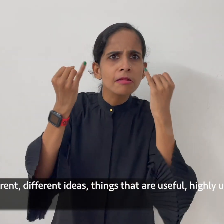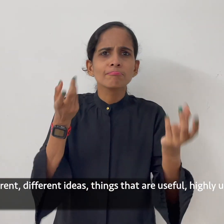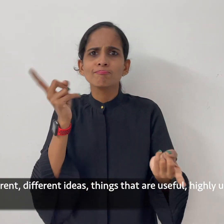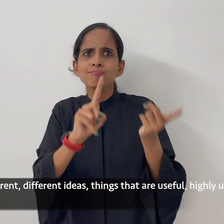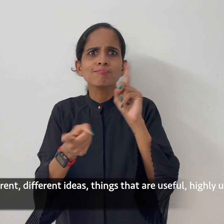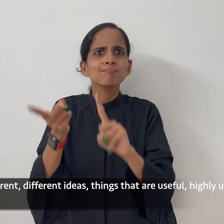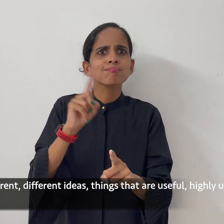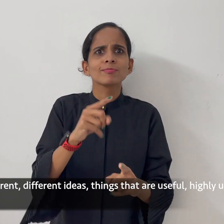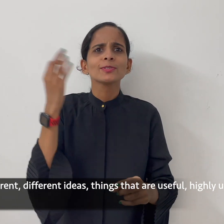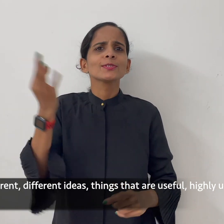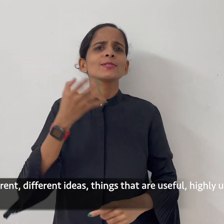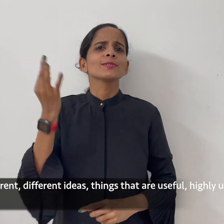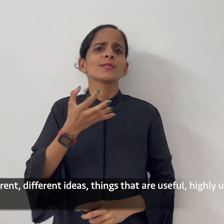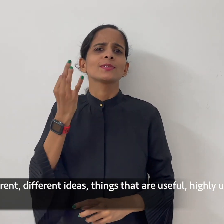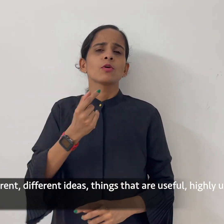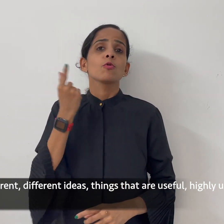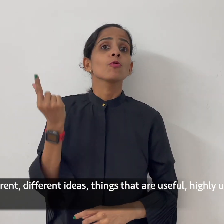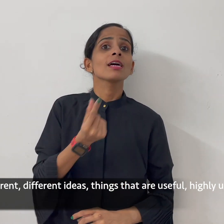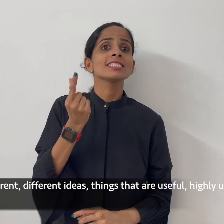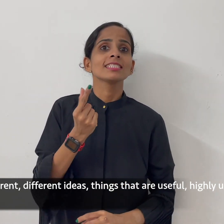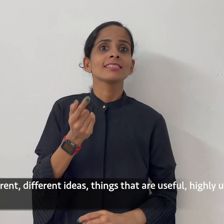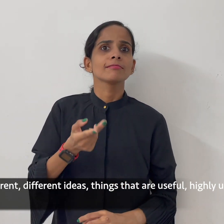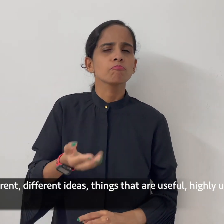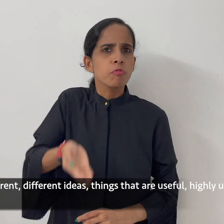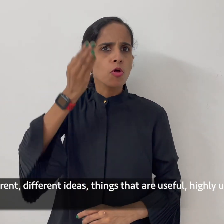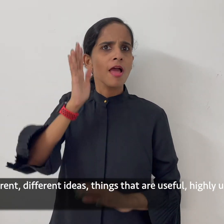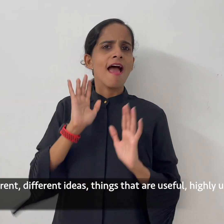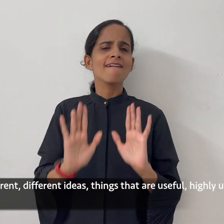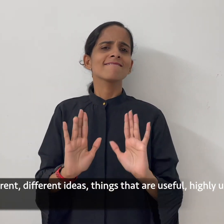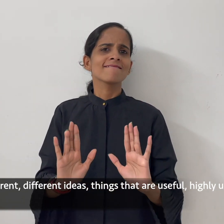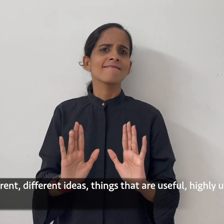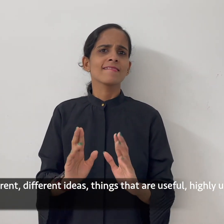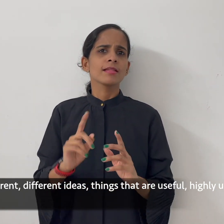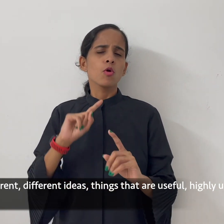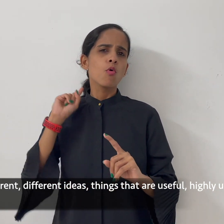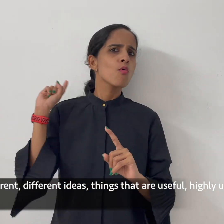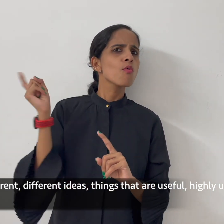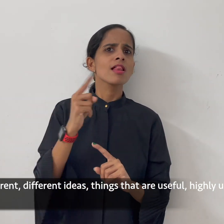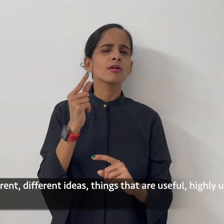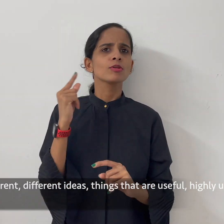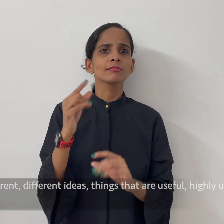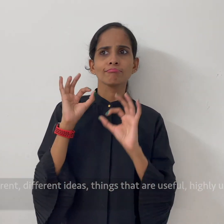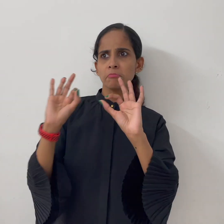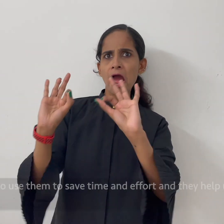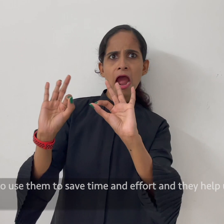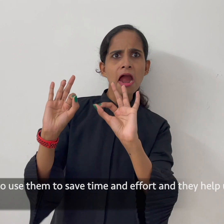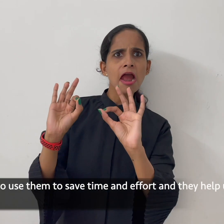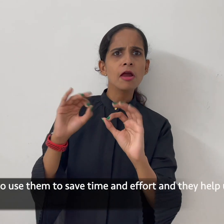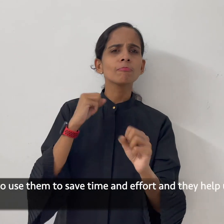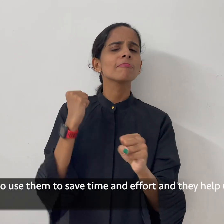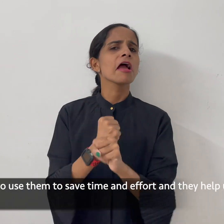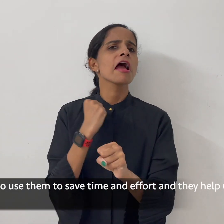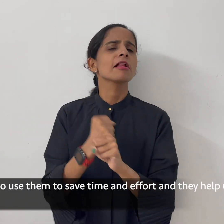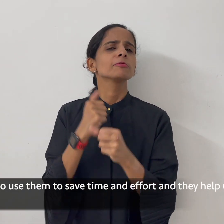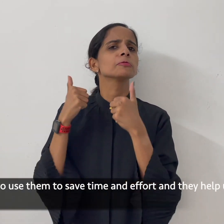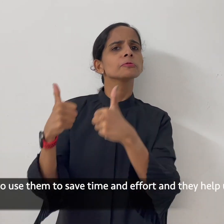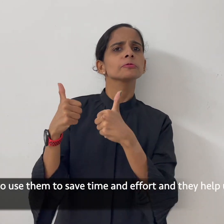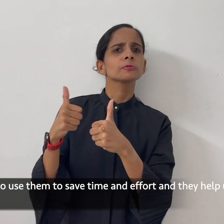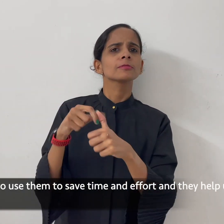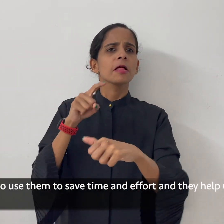things that are useful highly useful people seem to like to use them to